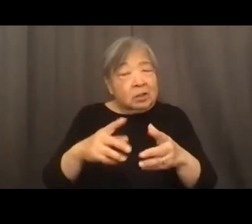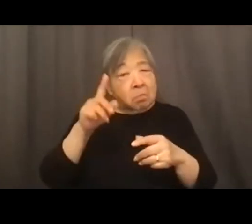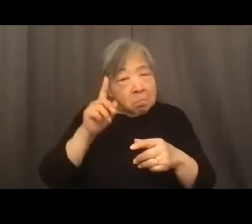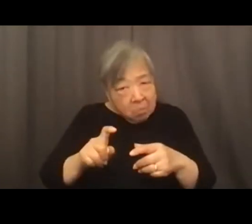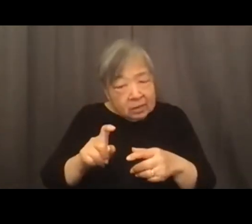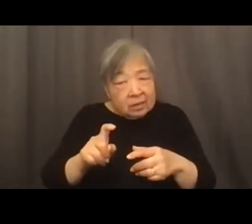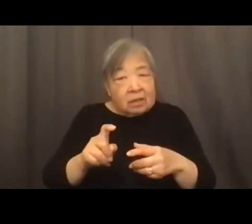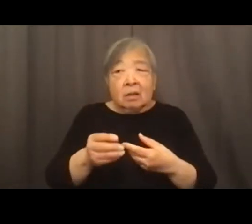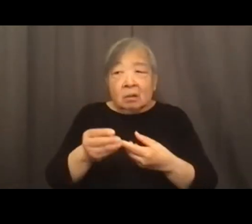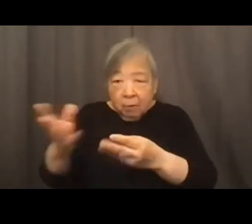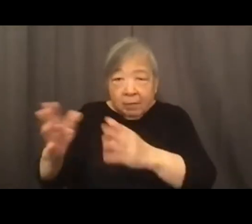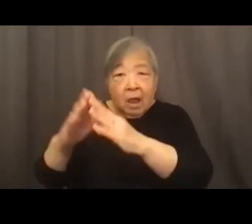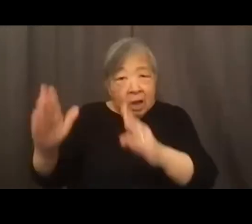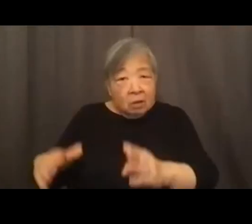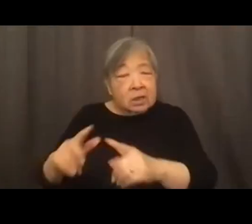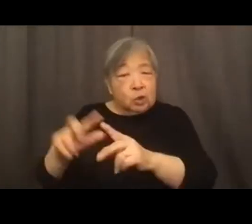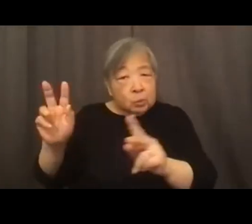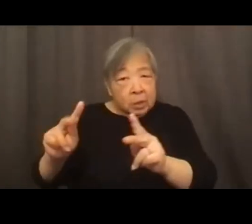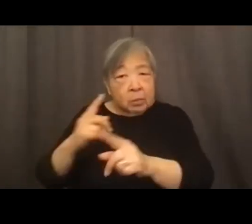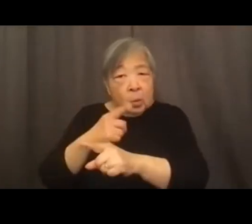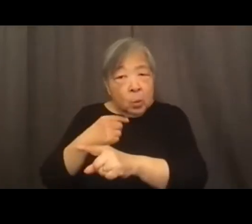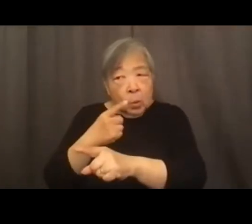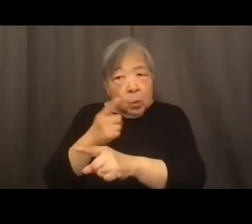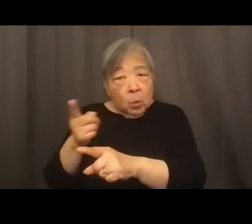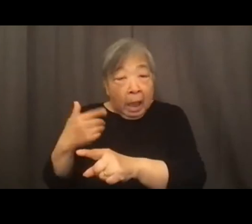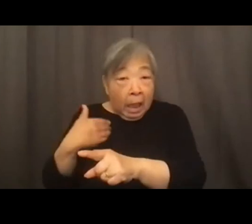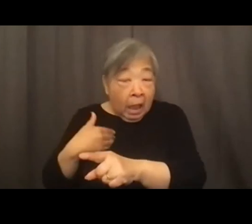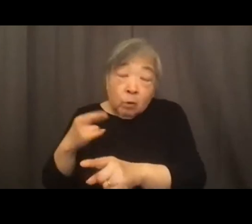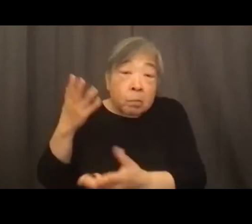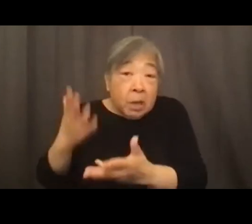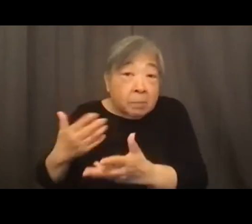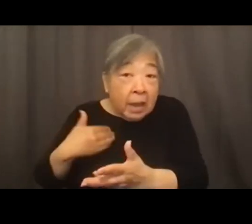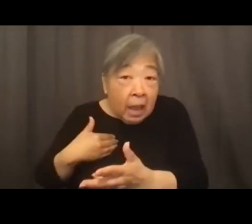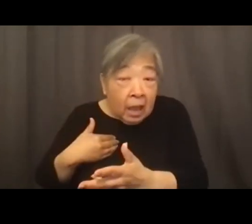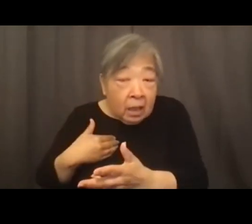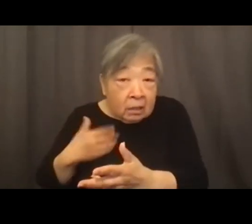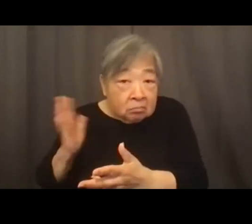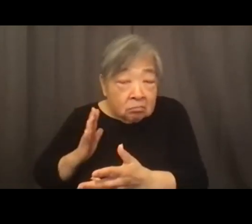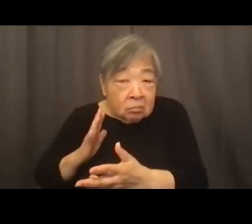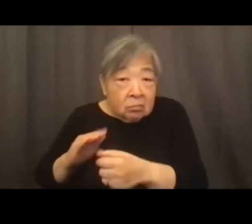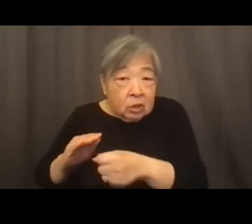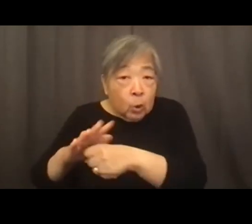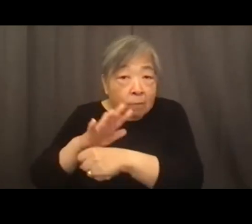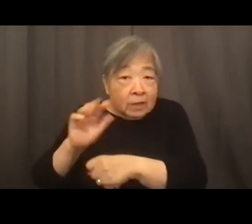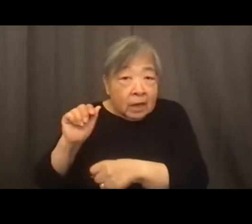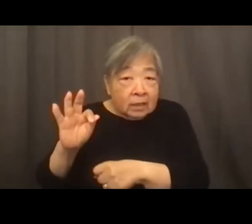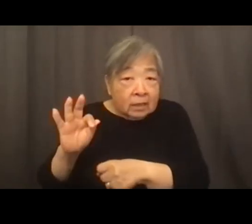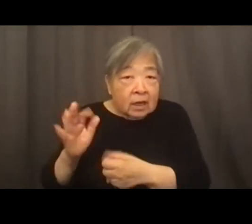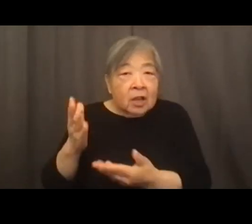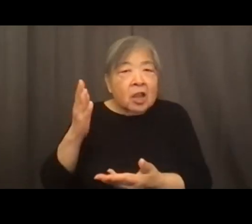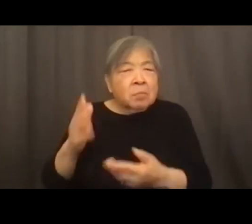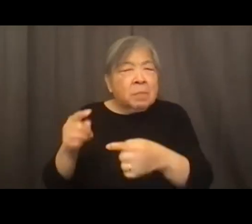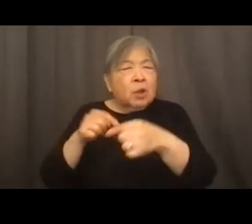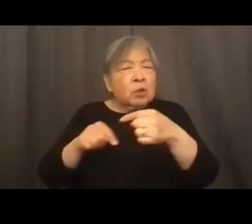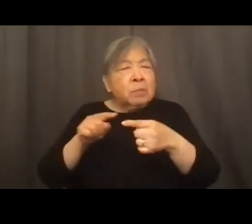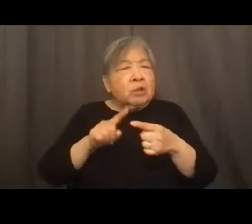housing to folks who have or may have had COVID-19 and I think this also maybe Janine goes back to the question